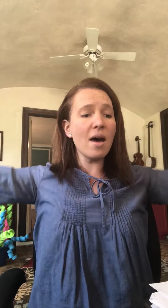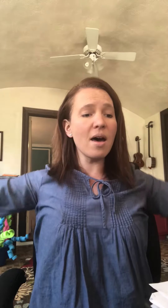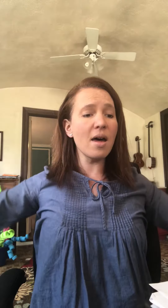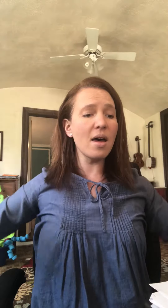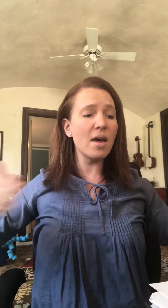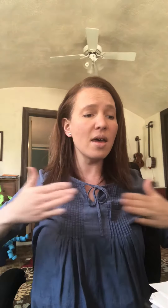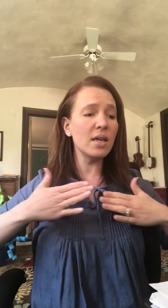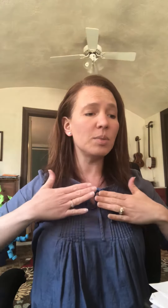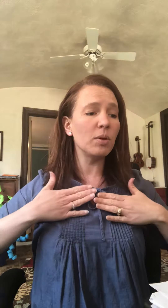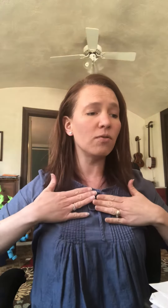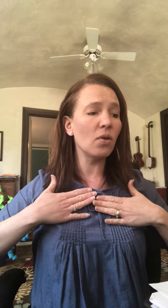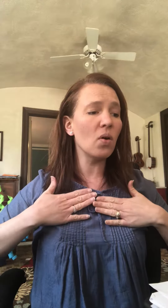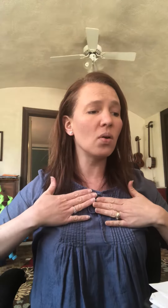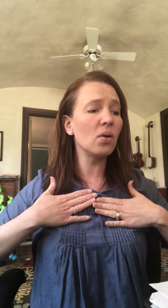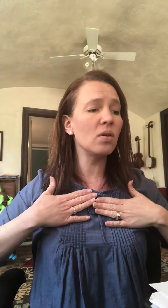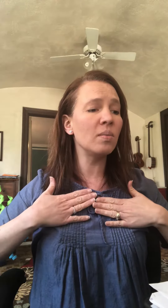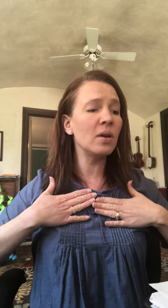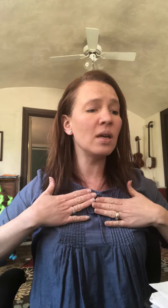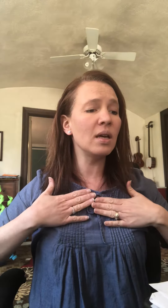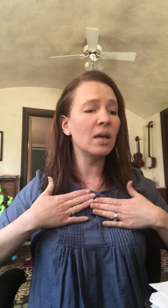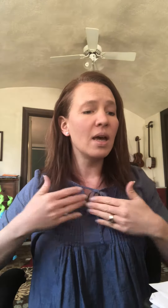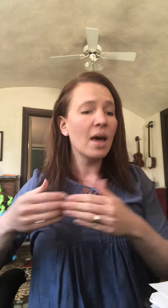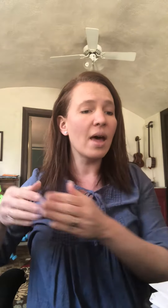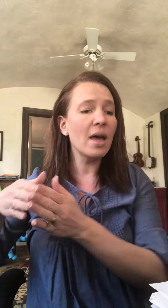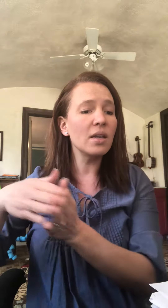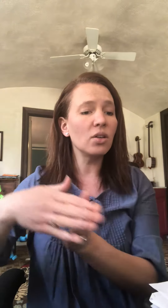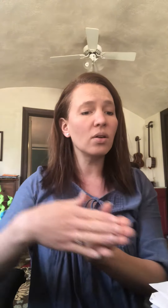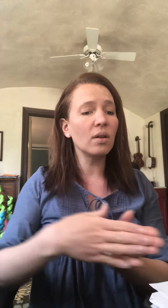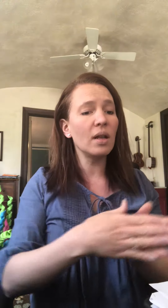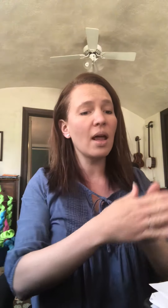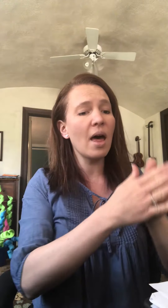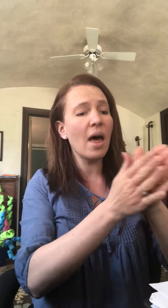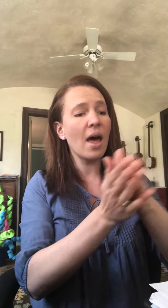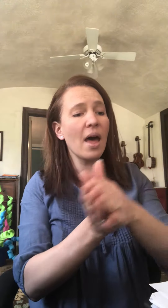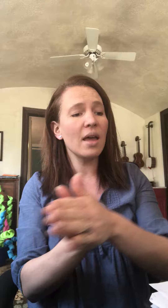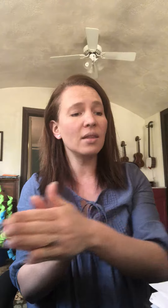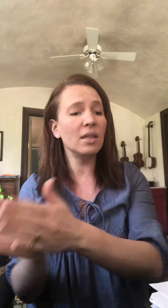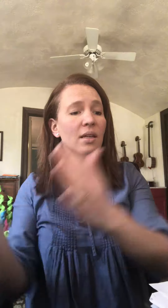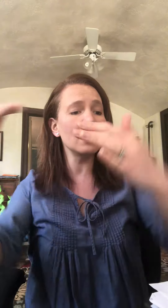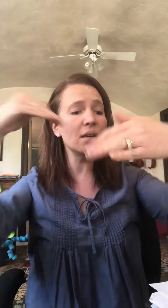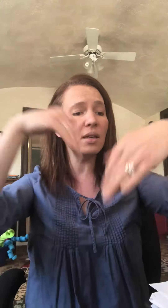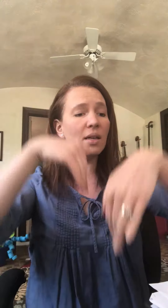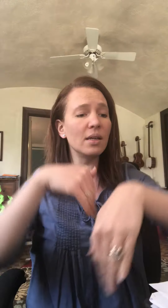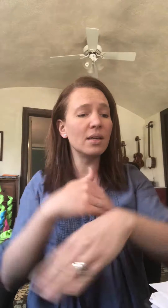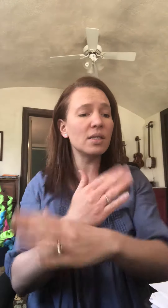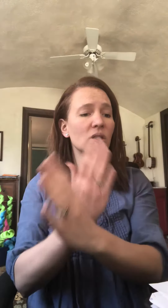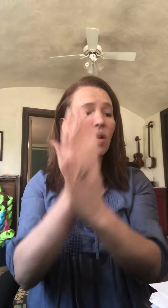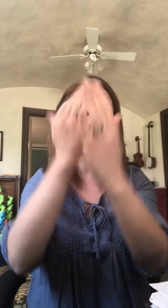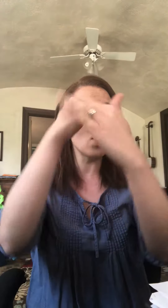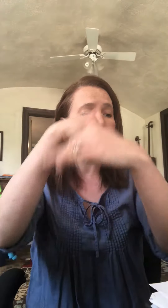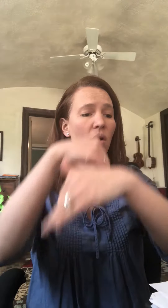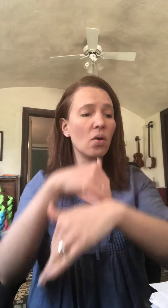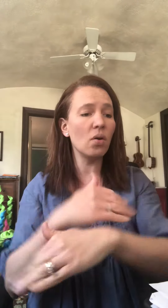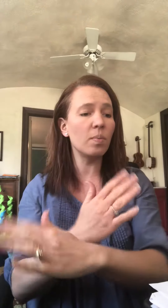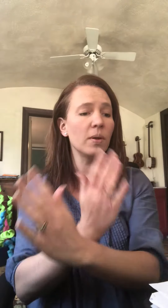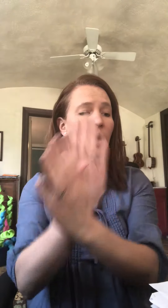before me And I'll glide this open